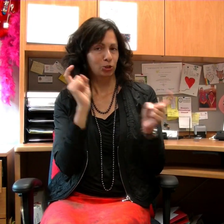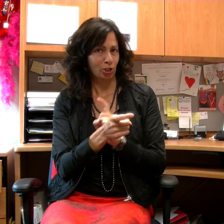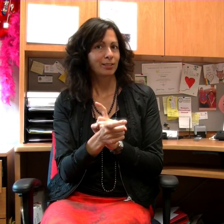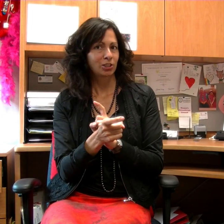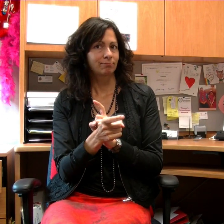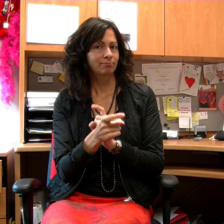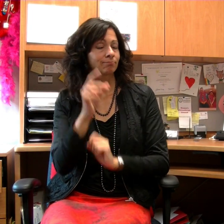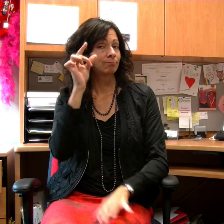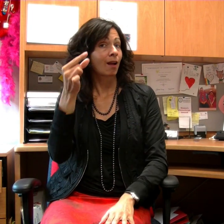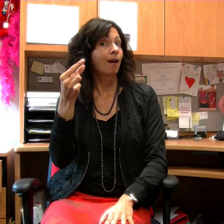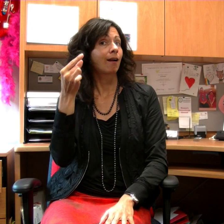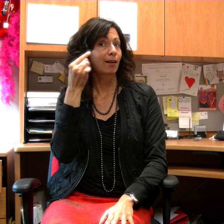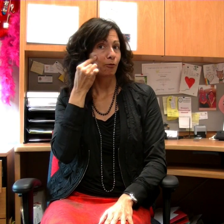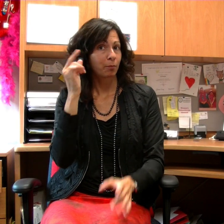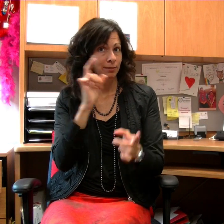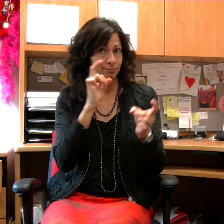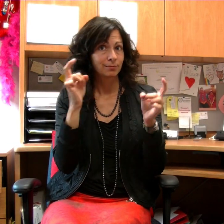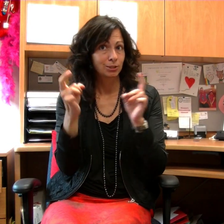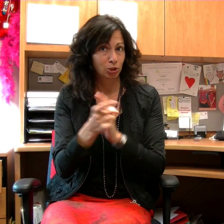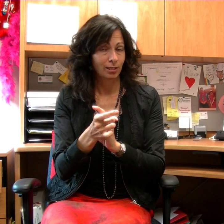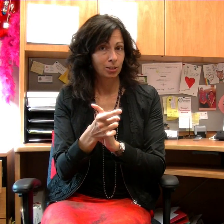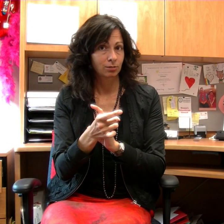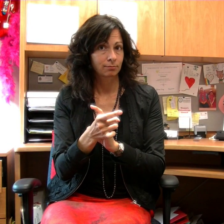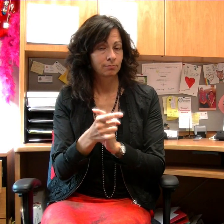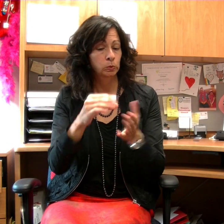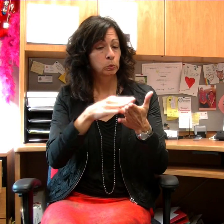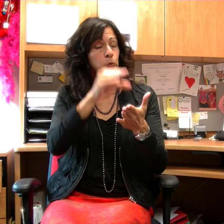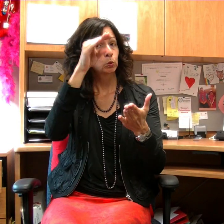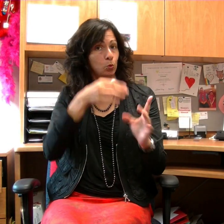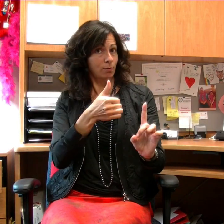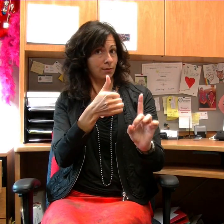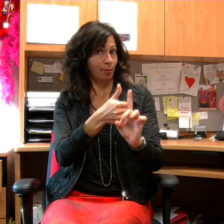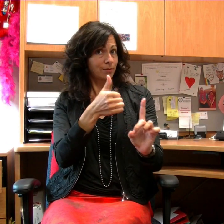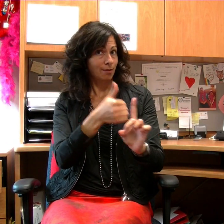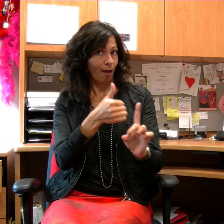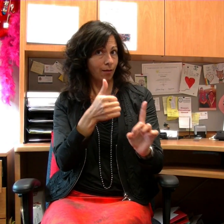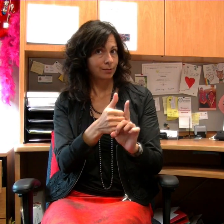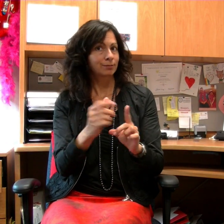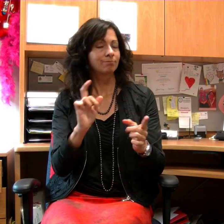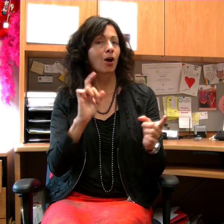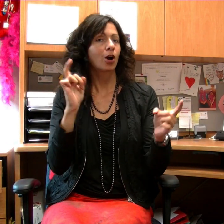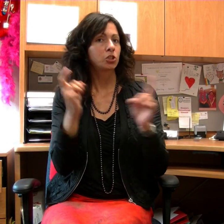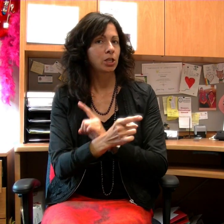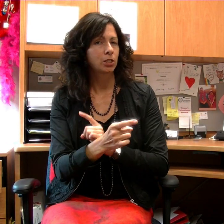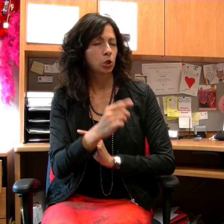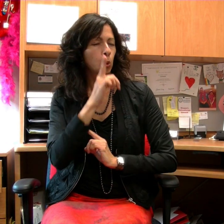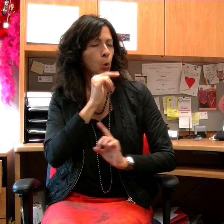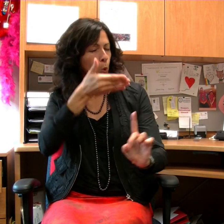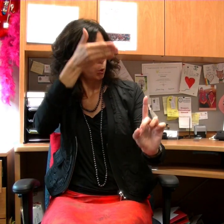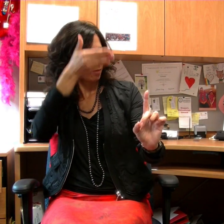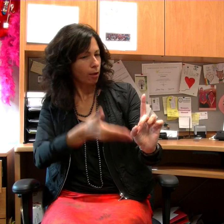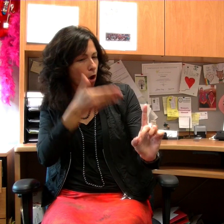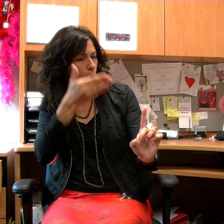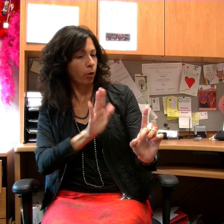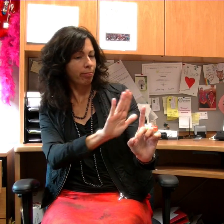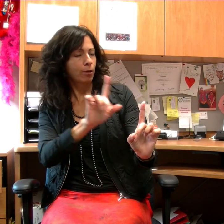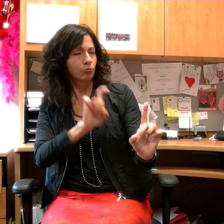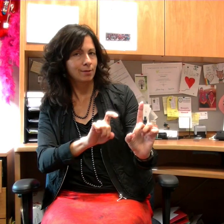This means that the BC School for the Deaf, the Provincial Outreach Program and the Provincial Oral Program are crucial for deaf education